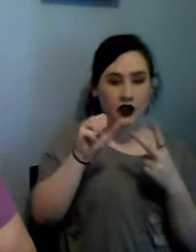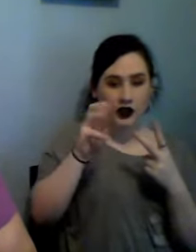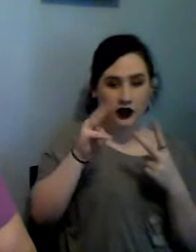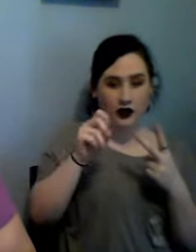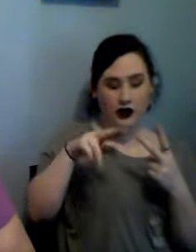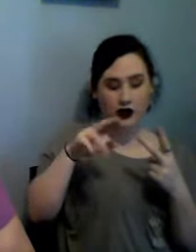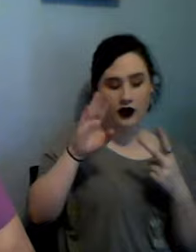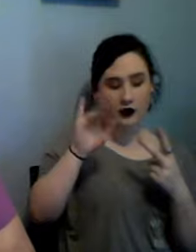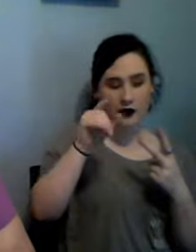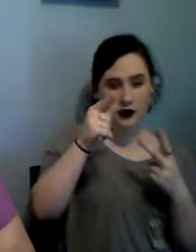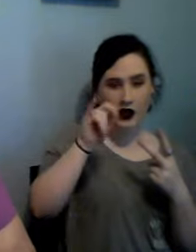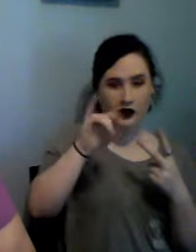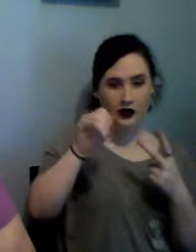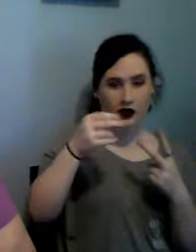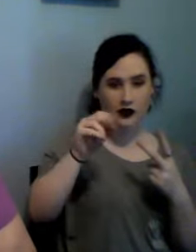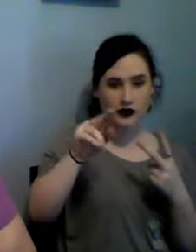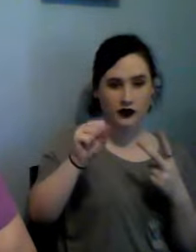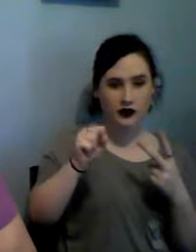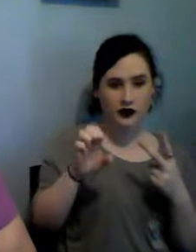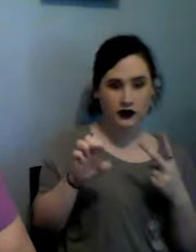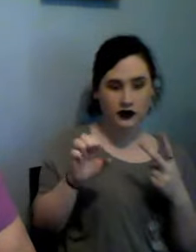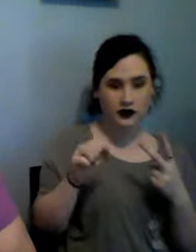the Elizabeth Hancock sampler